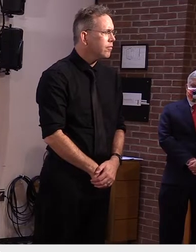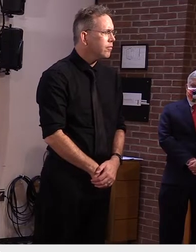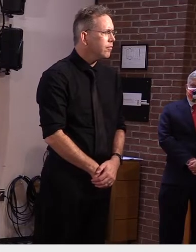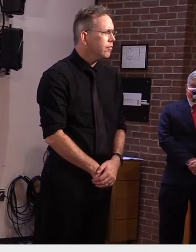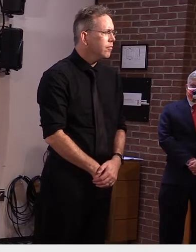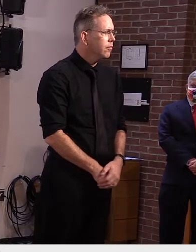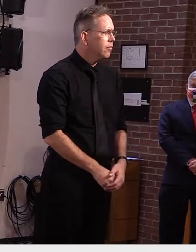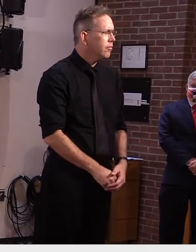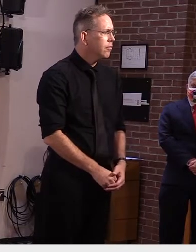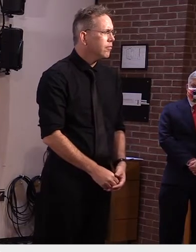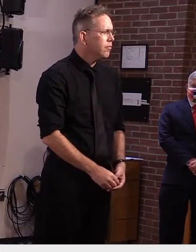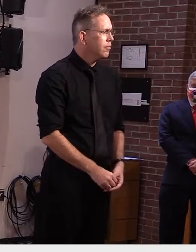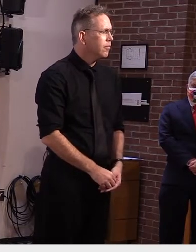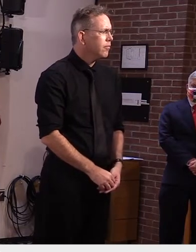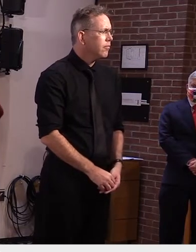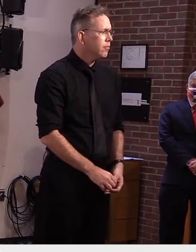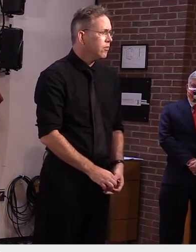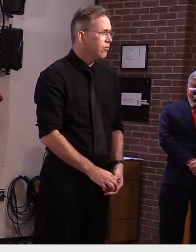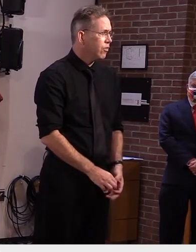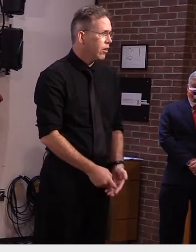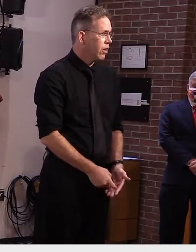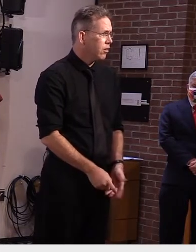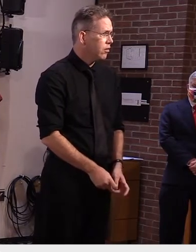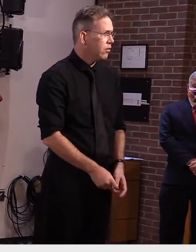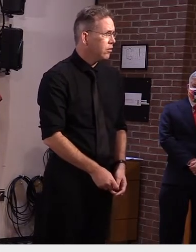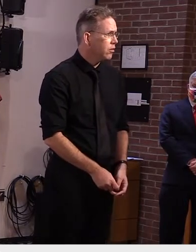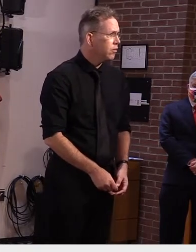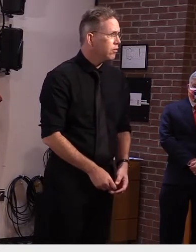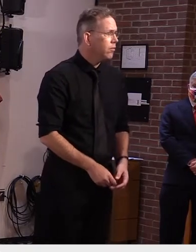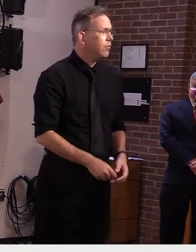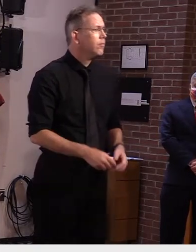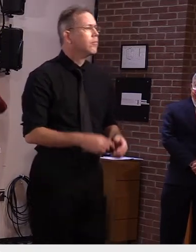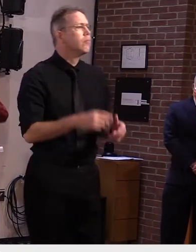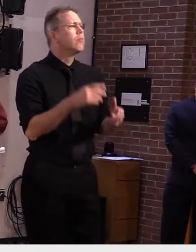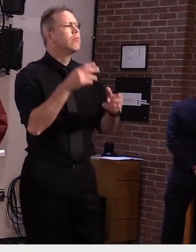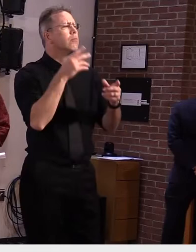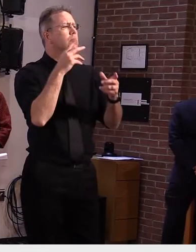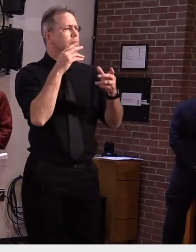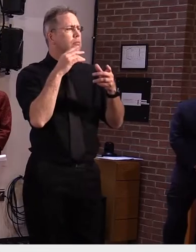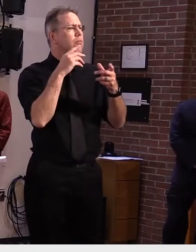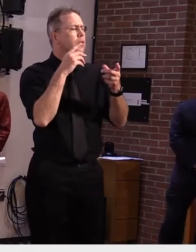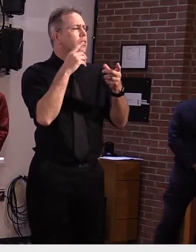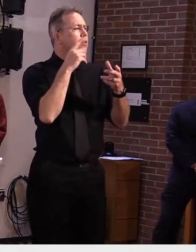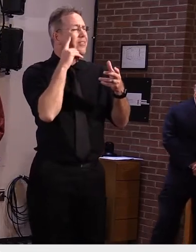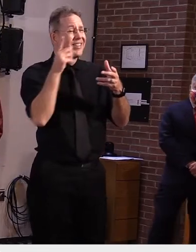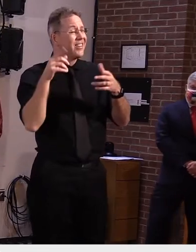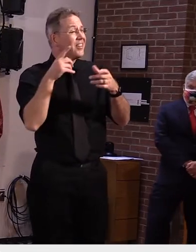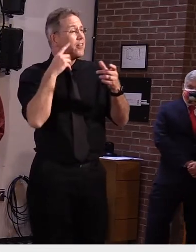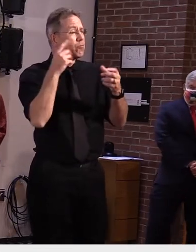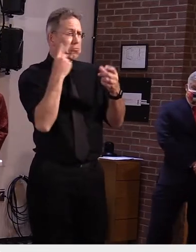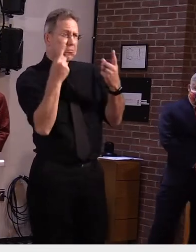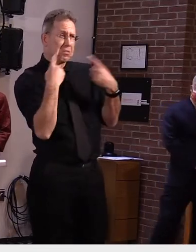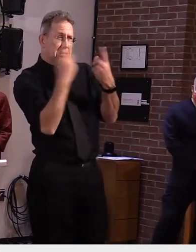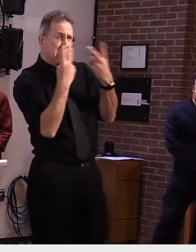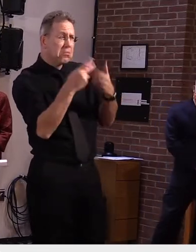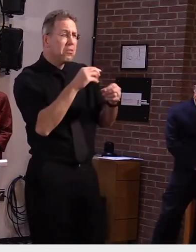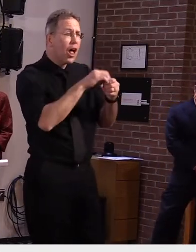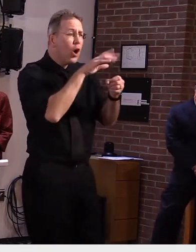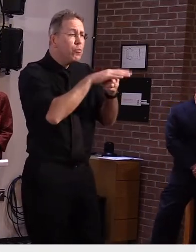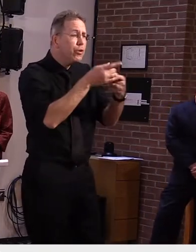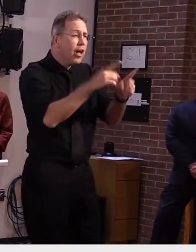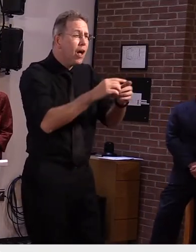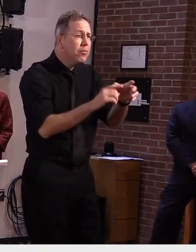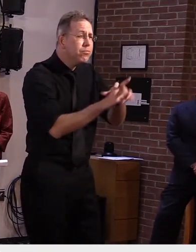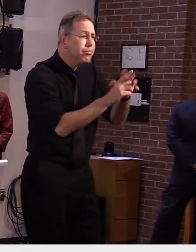yeah no i don't think we'll ever go back to what we had in march we've learned a lot over the last seven months